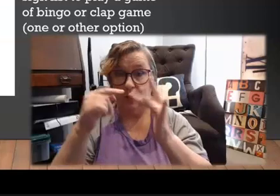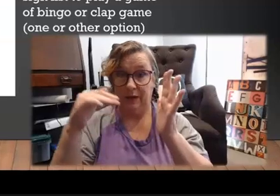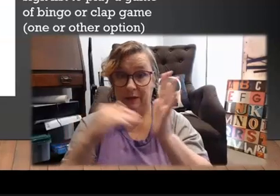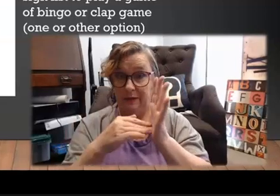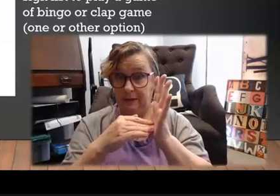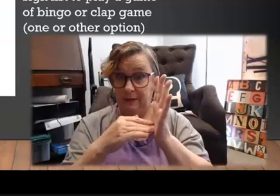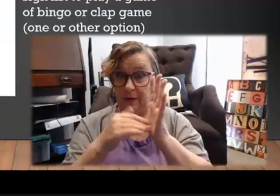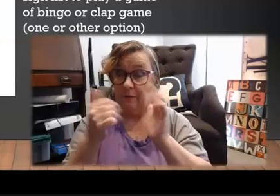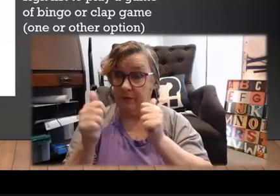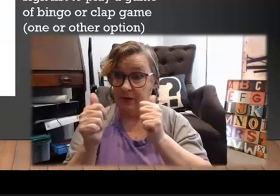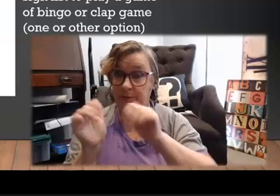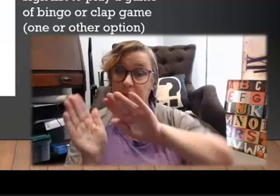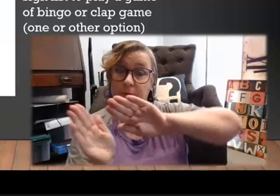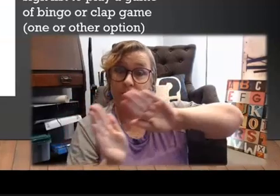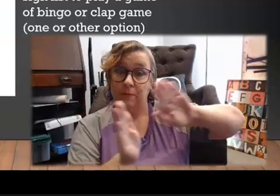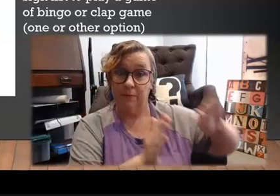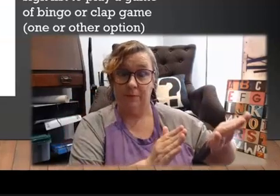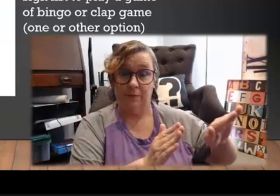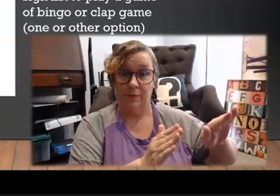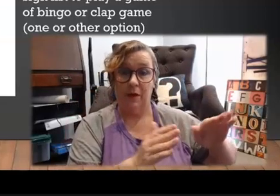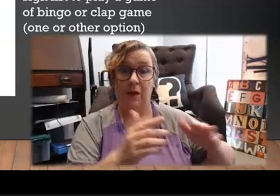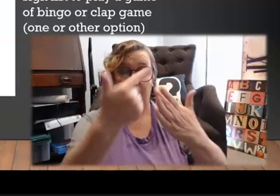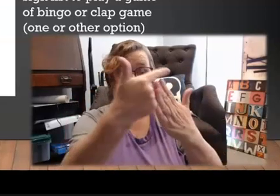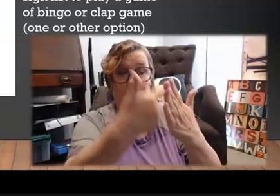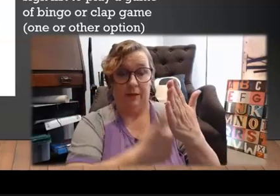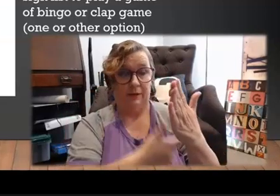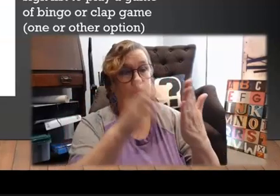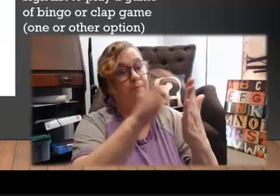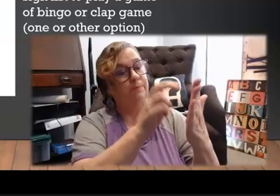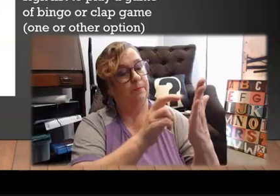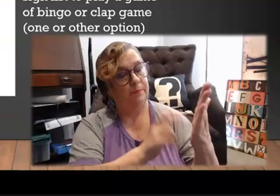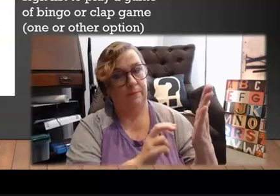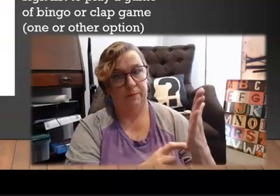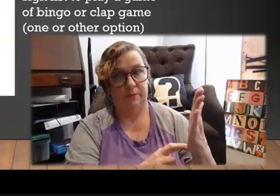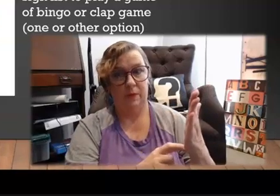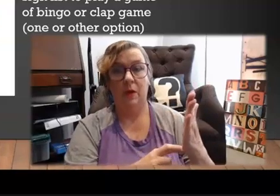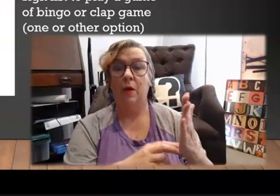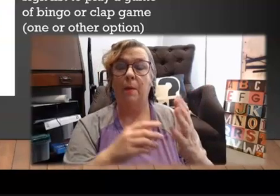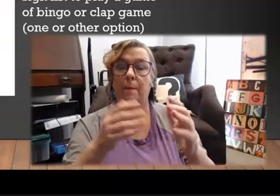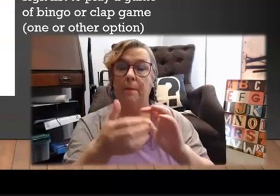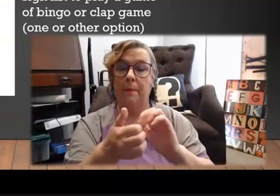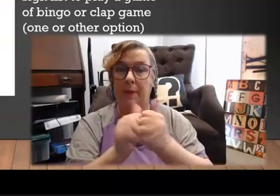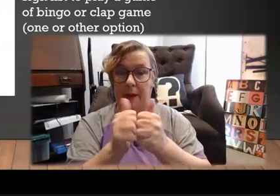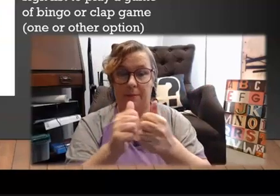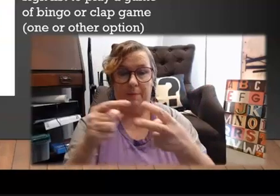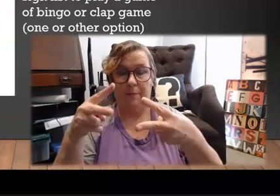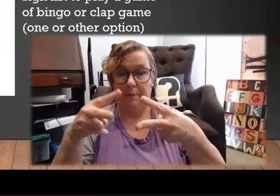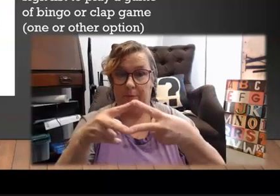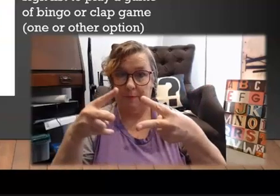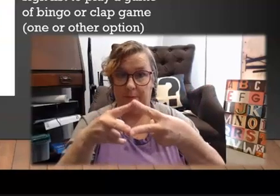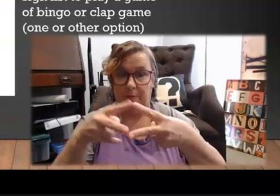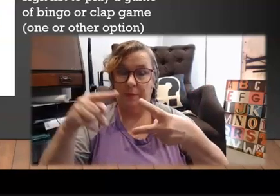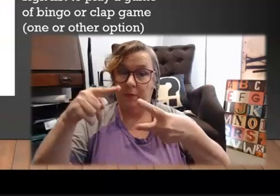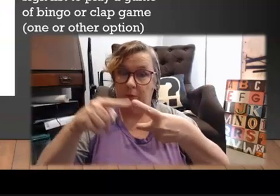The quiz. It's finished, put it to a side and use the list that's written down to do two